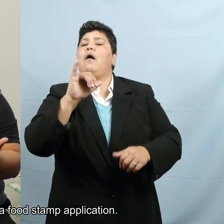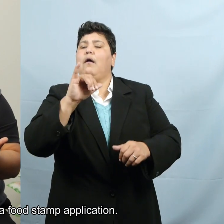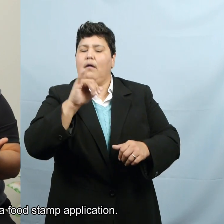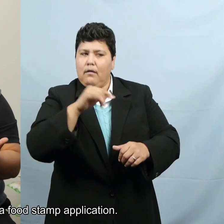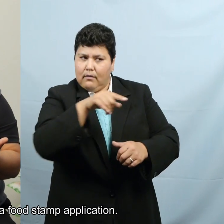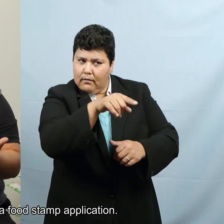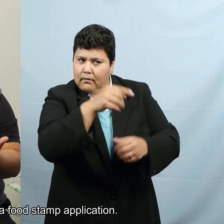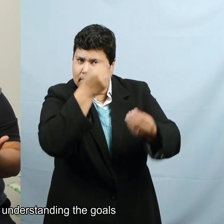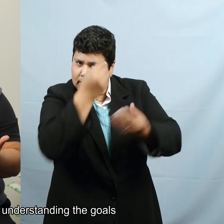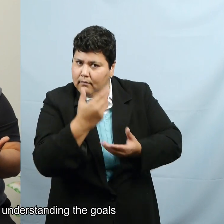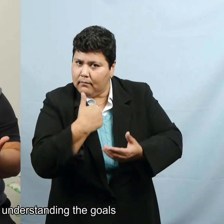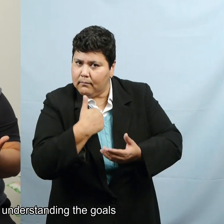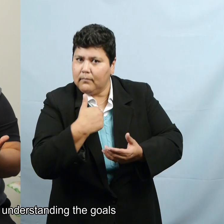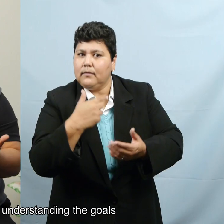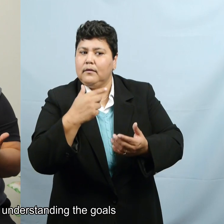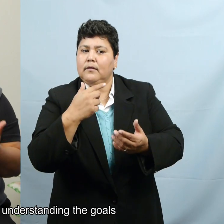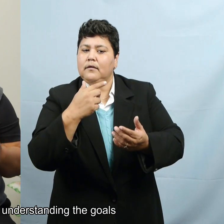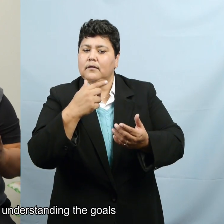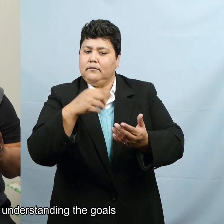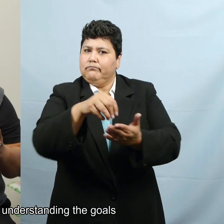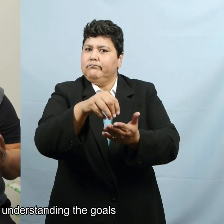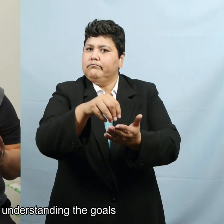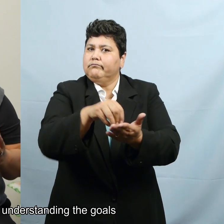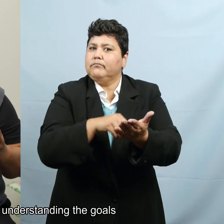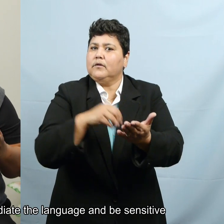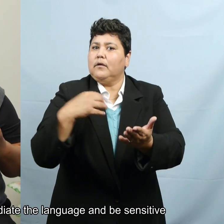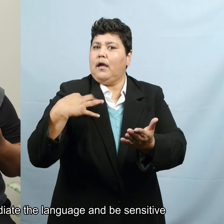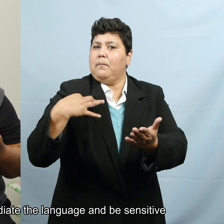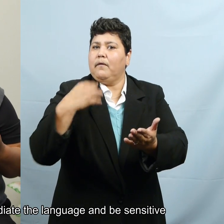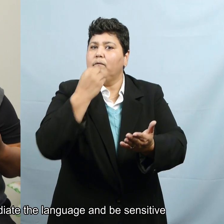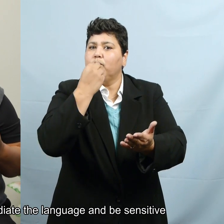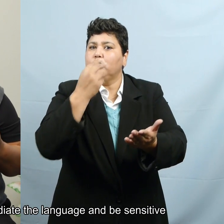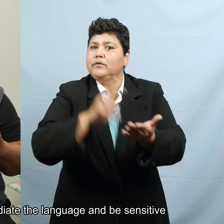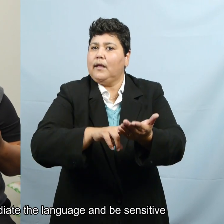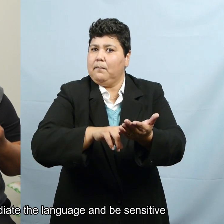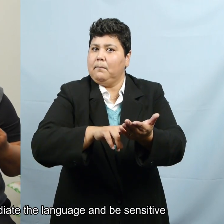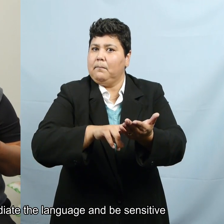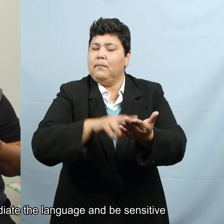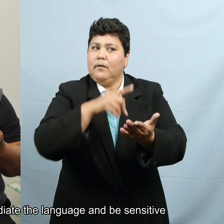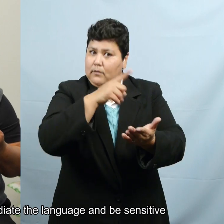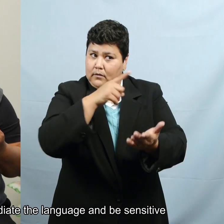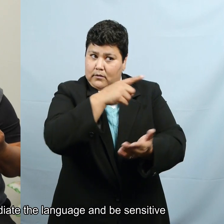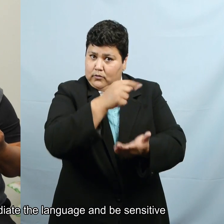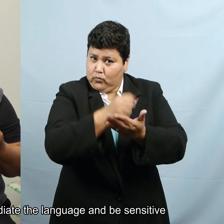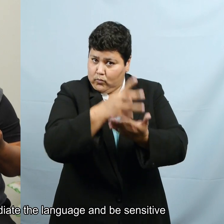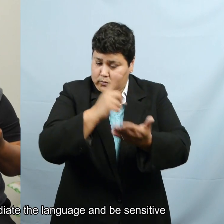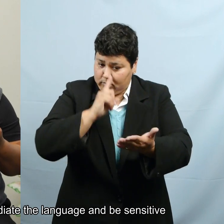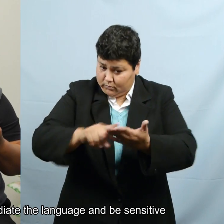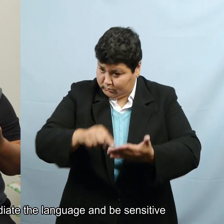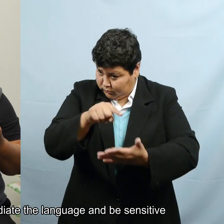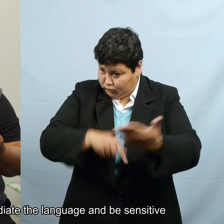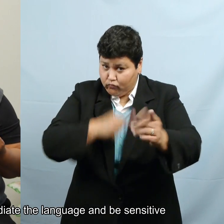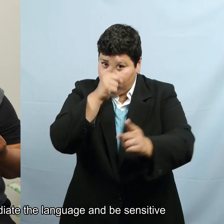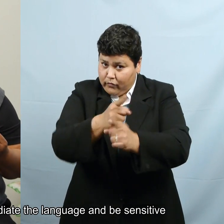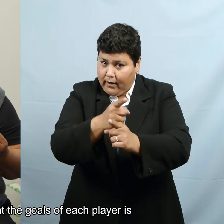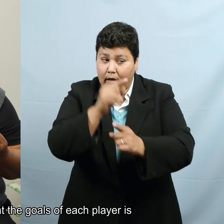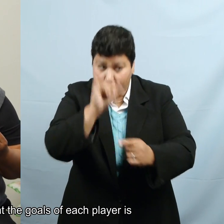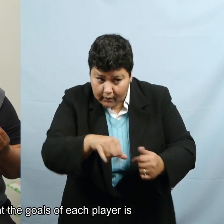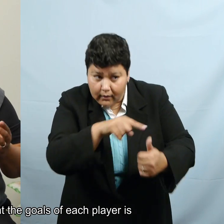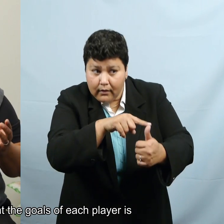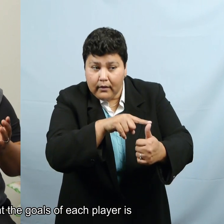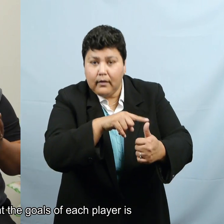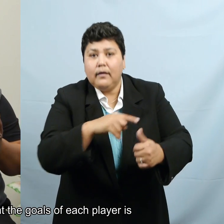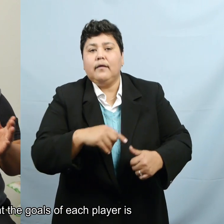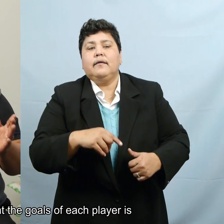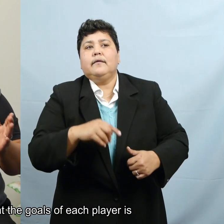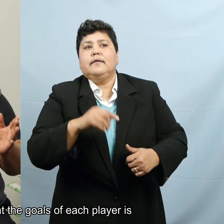stamp application. So understanding the goals helps me mediate the language and be sensitive to